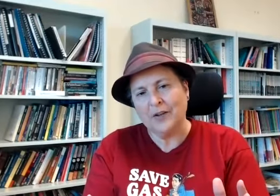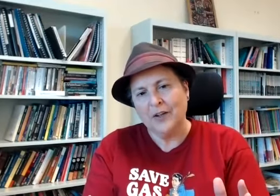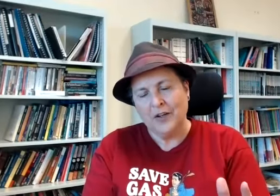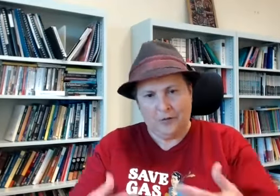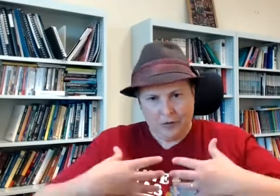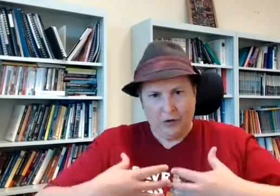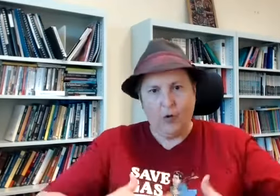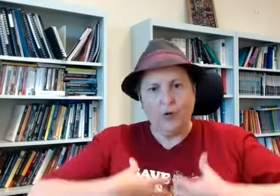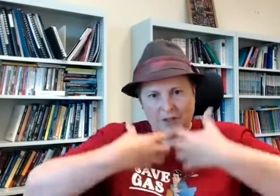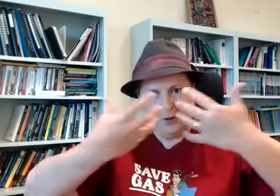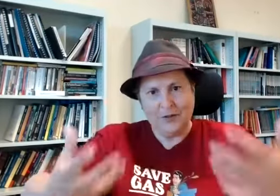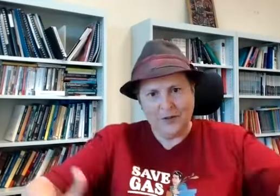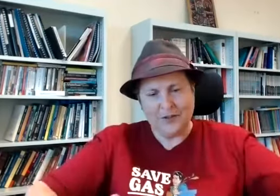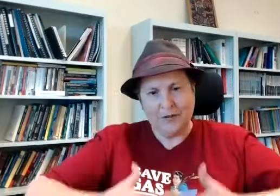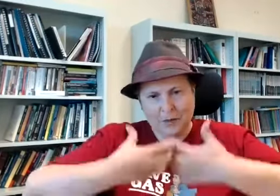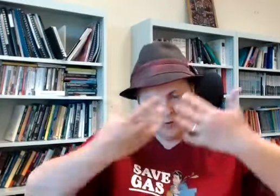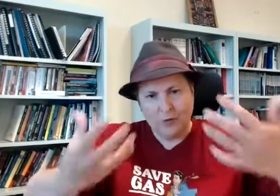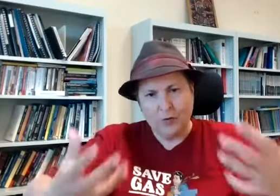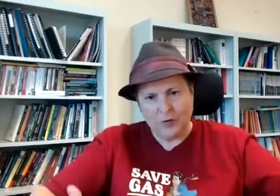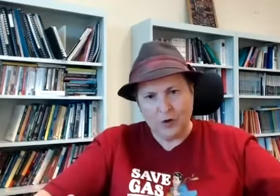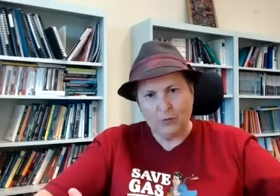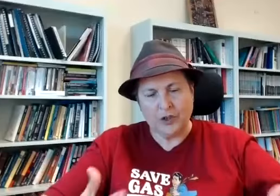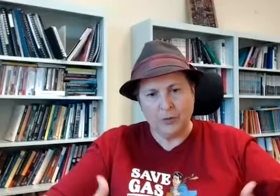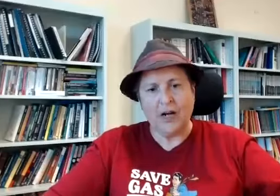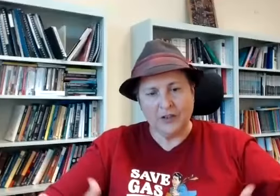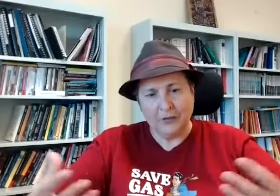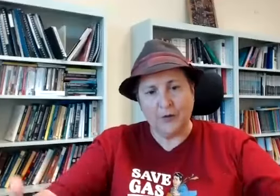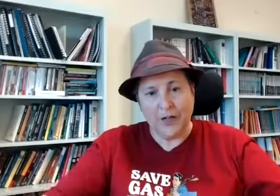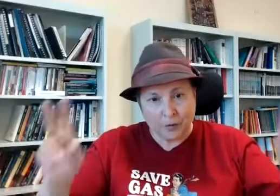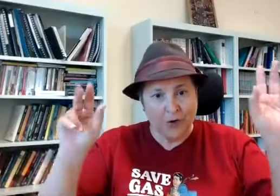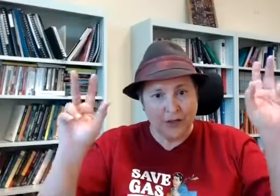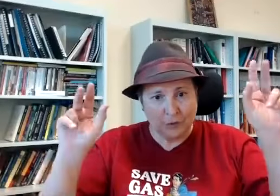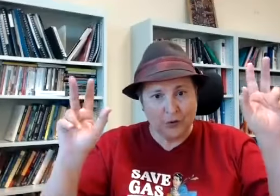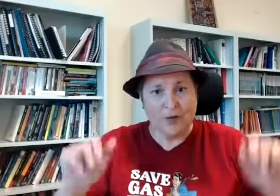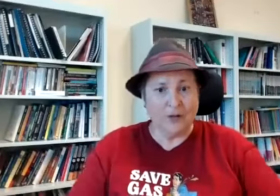your experience as the the performer as well but you are delivering a product to put it rather